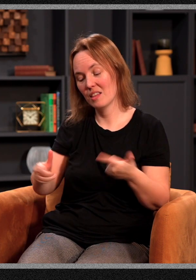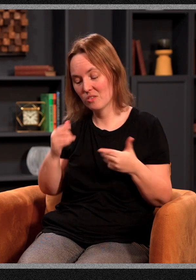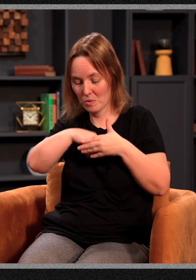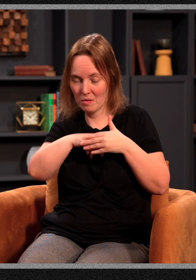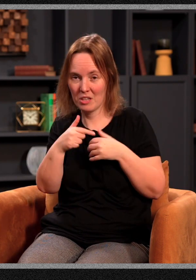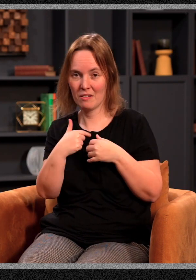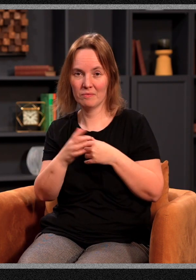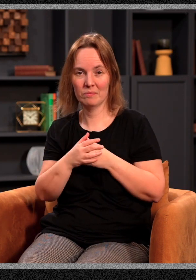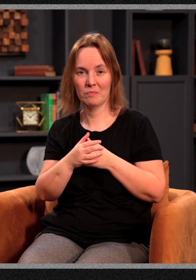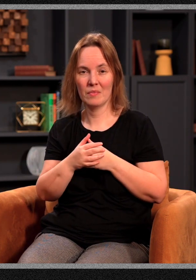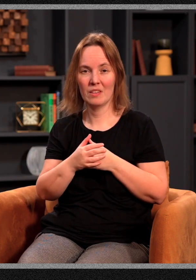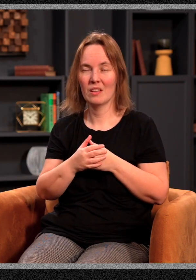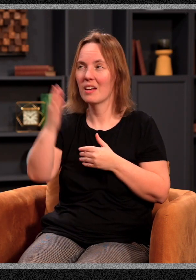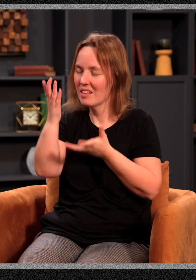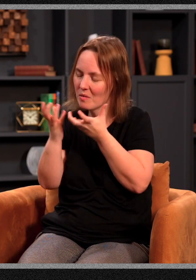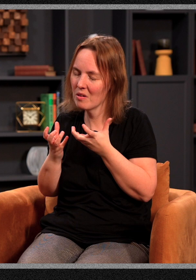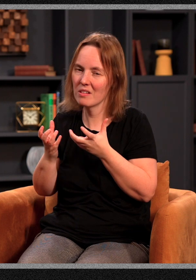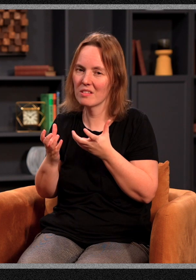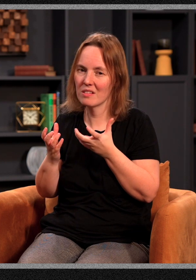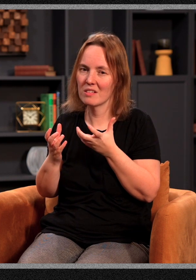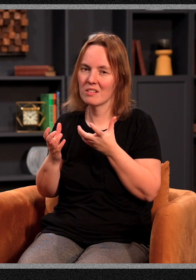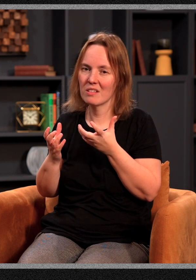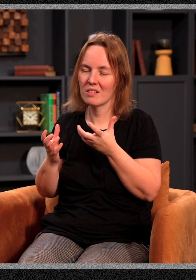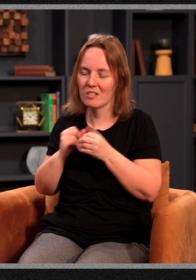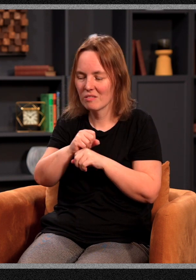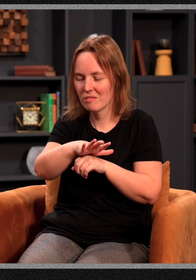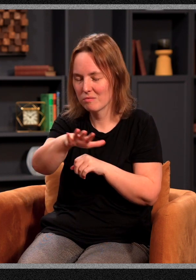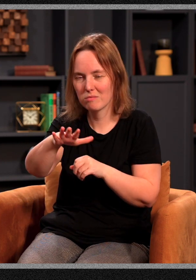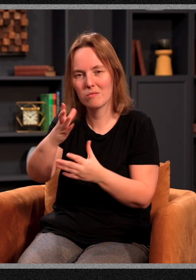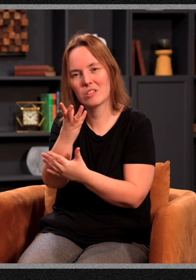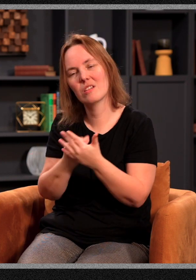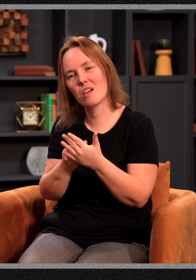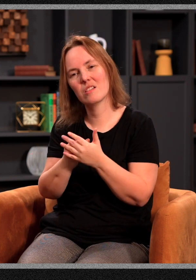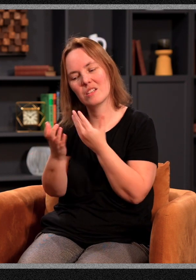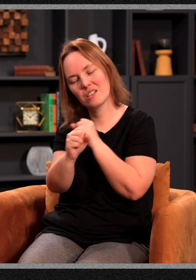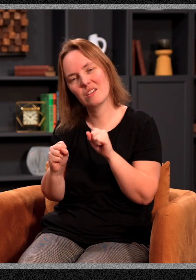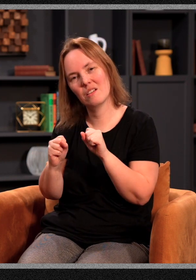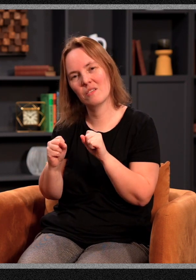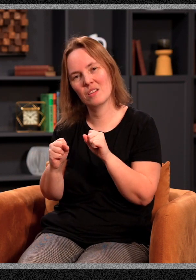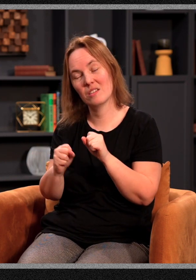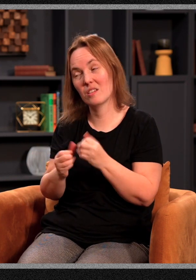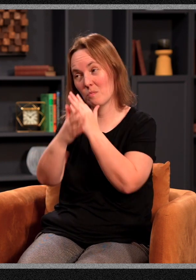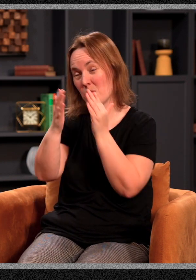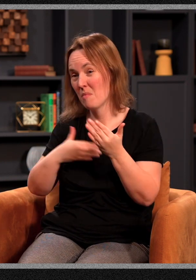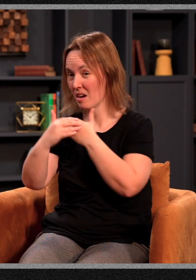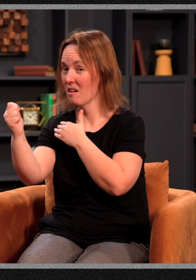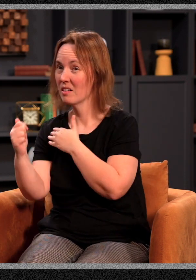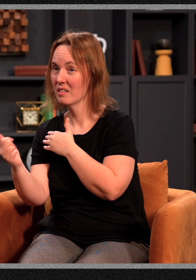lives within me and He yearns to reach the lost. This is my calling. This is the gift the Lord has given to be a pastor of a church.